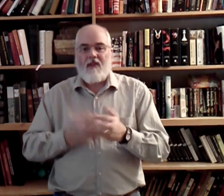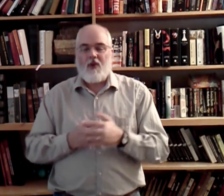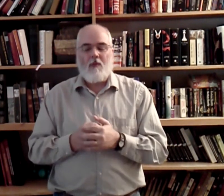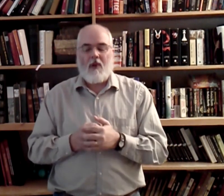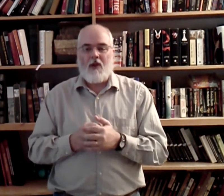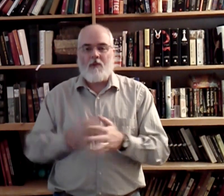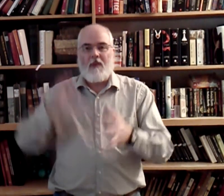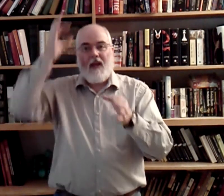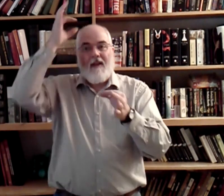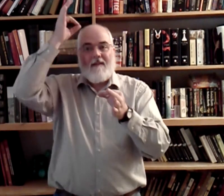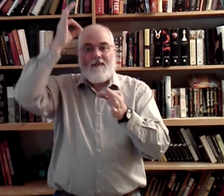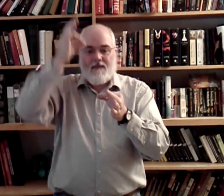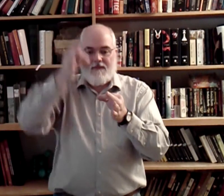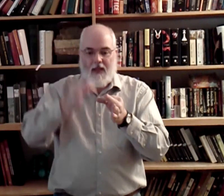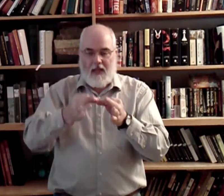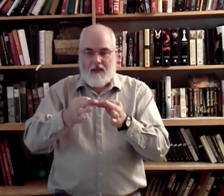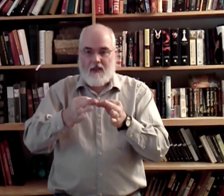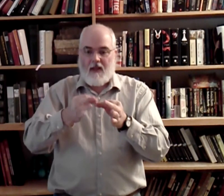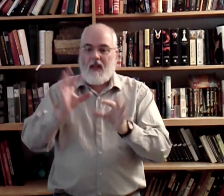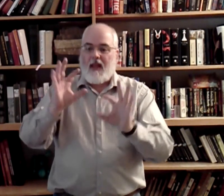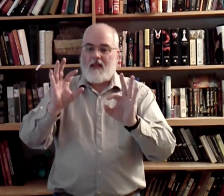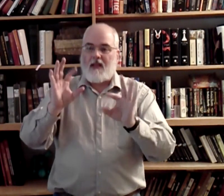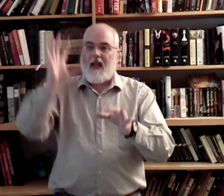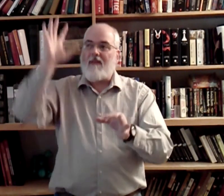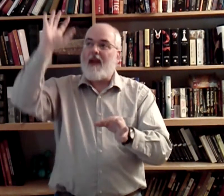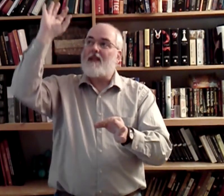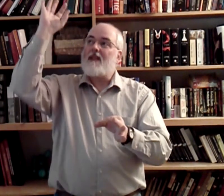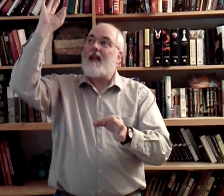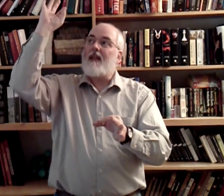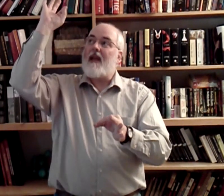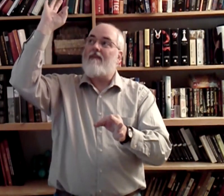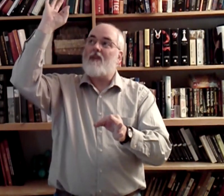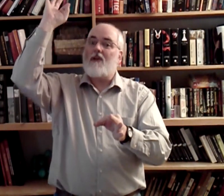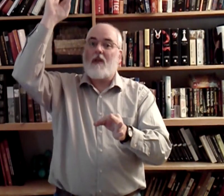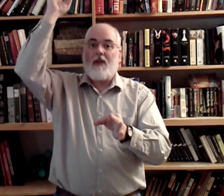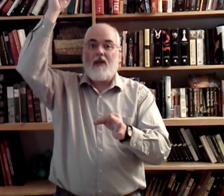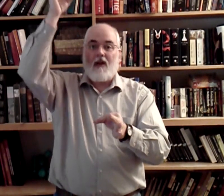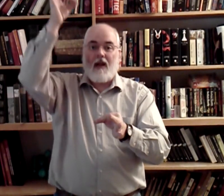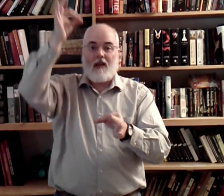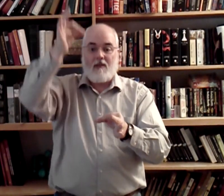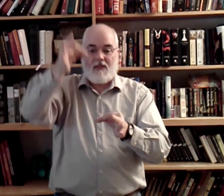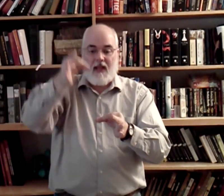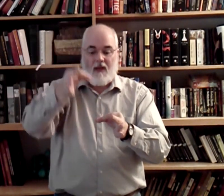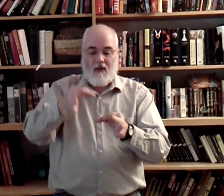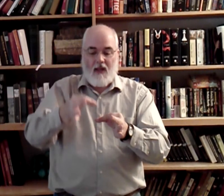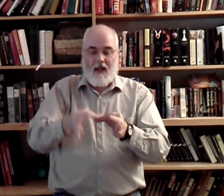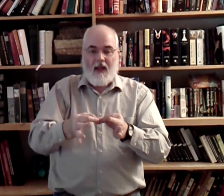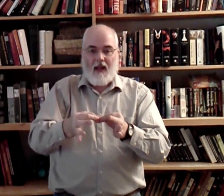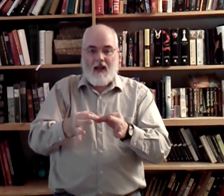to plunge me. Faith. It's the F hands. And this F starts up here and it comes down and